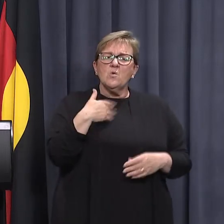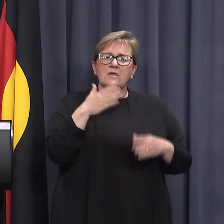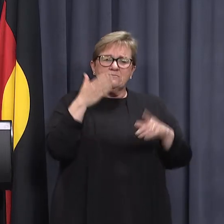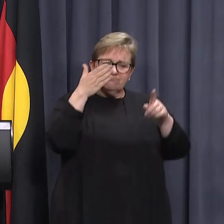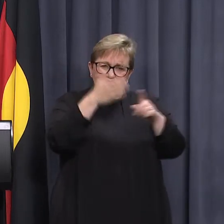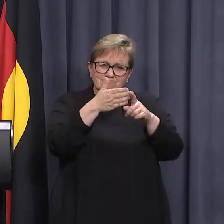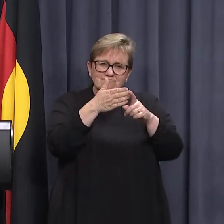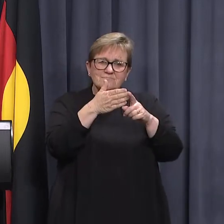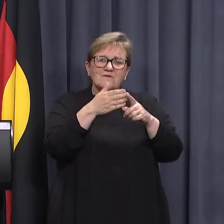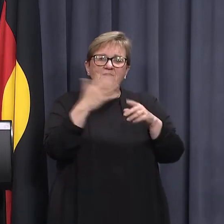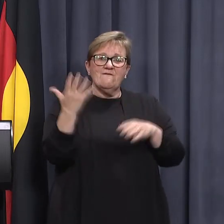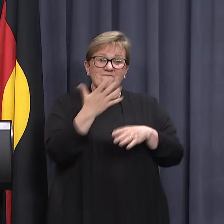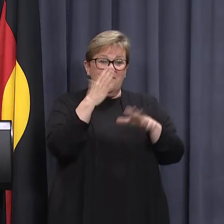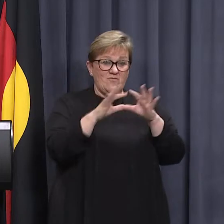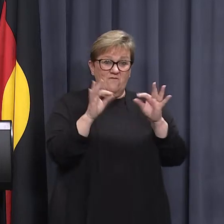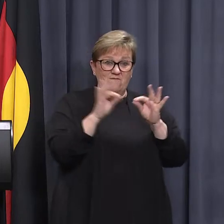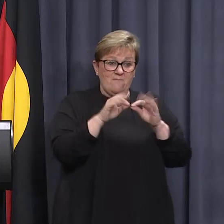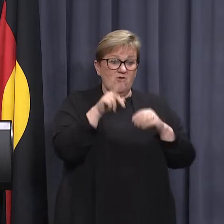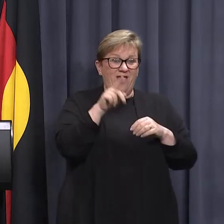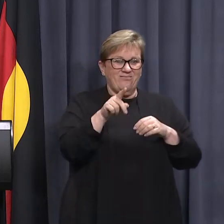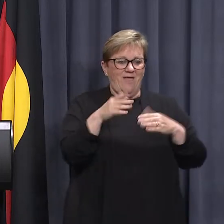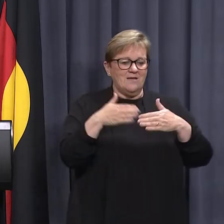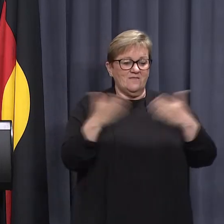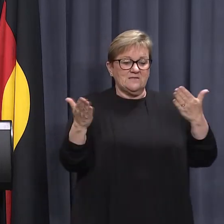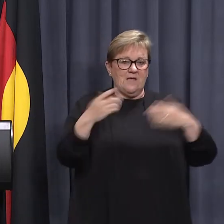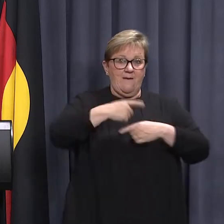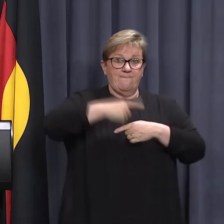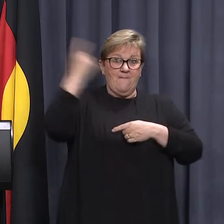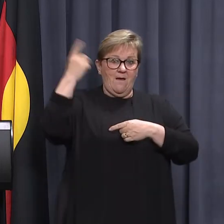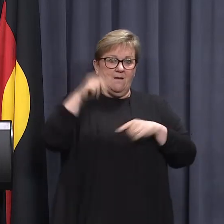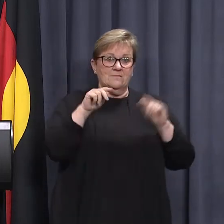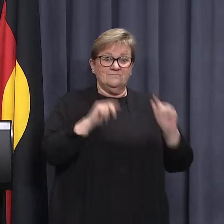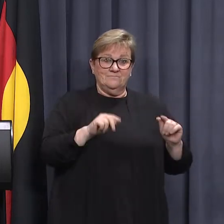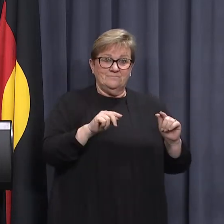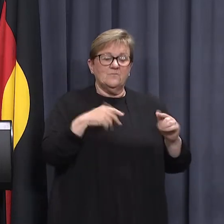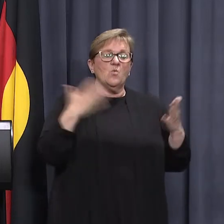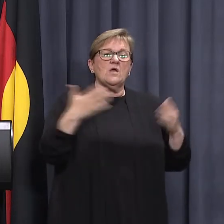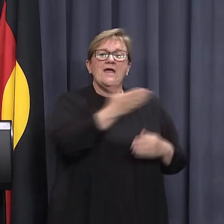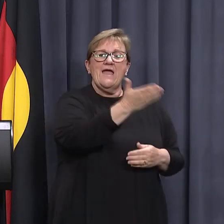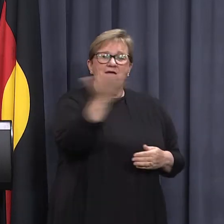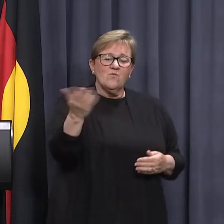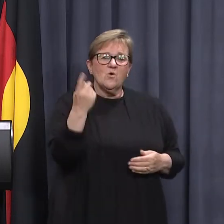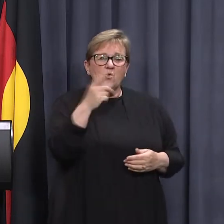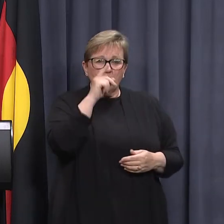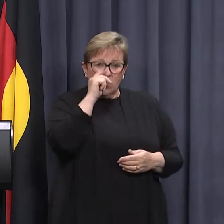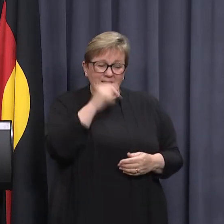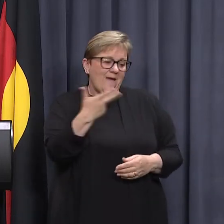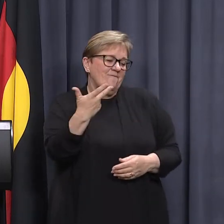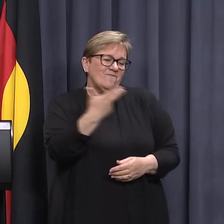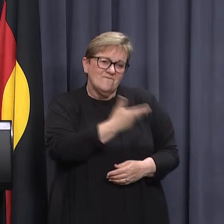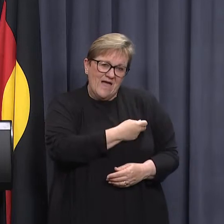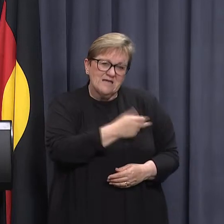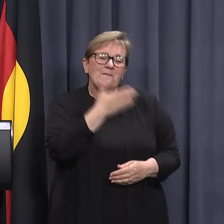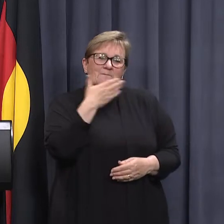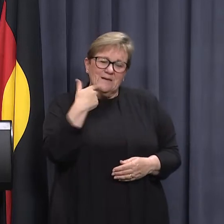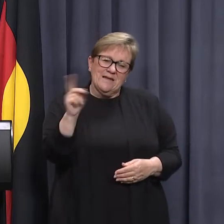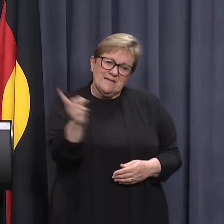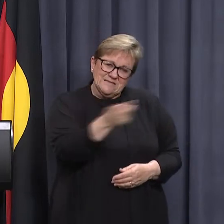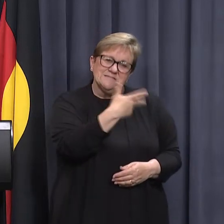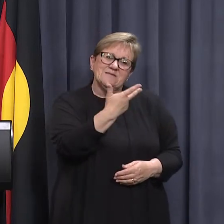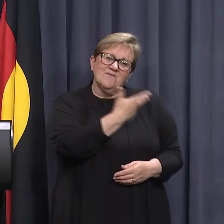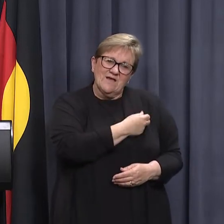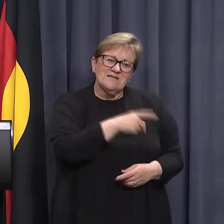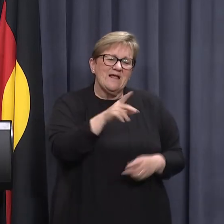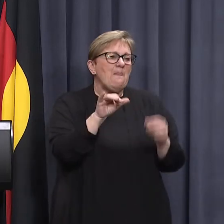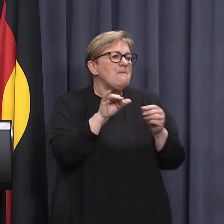working towards 5th of Feb, that is the date, and we are encouraging everyone who can possibly get vaccinated to get vaccinated